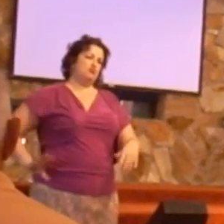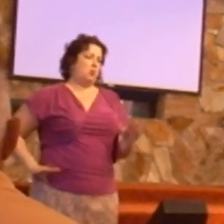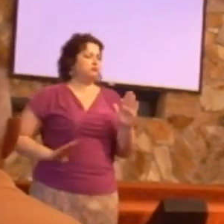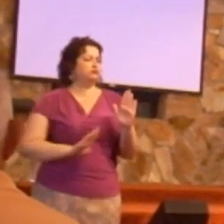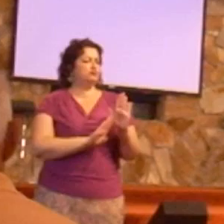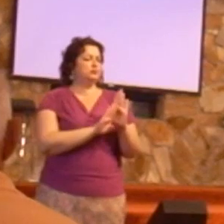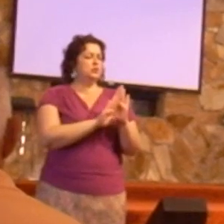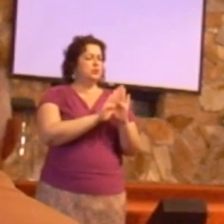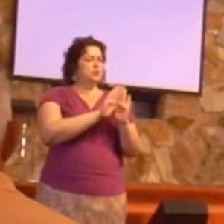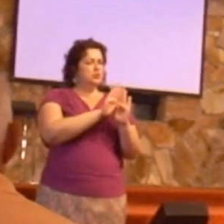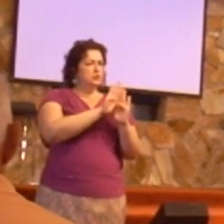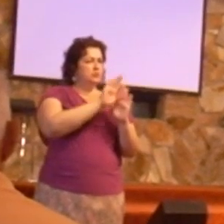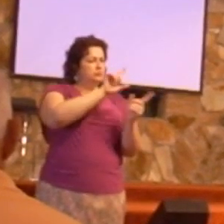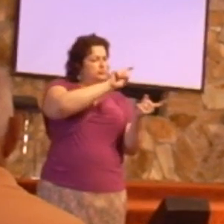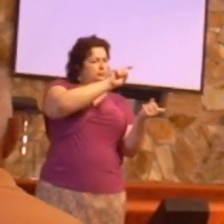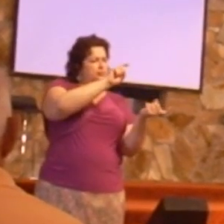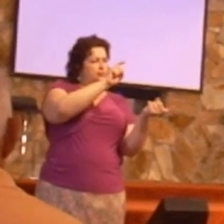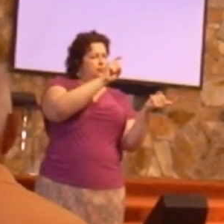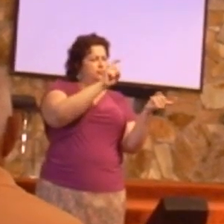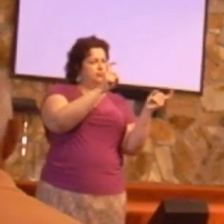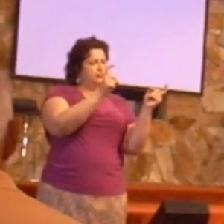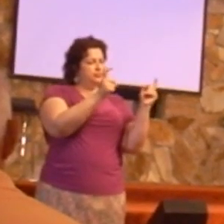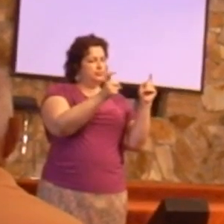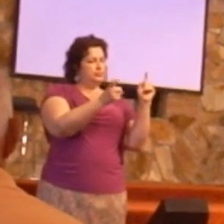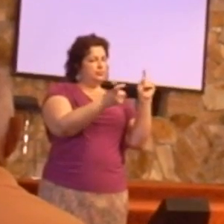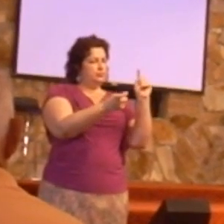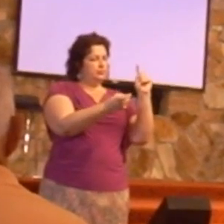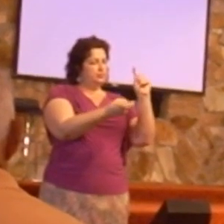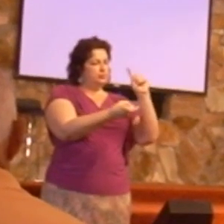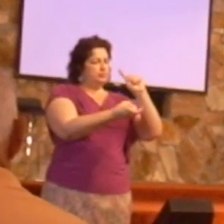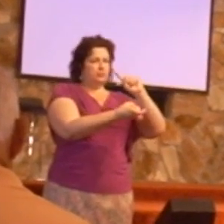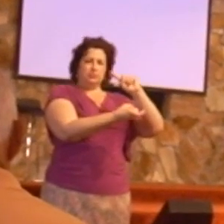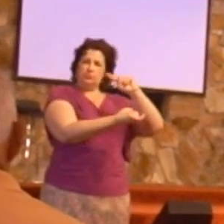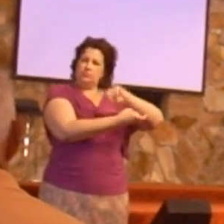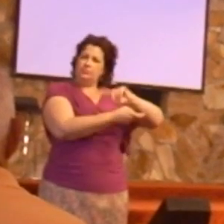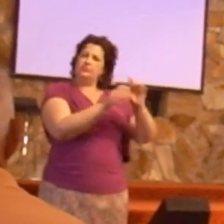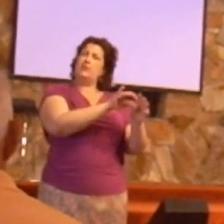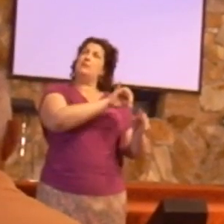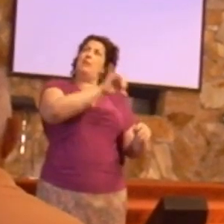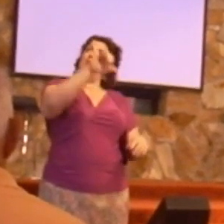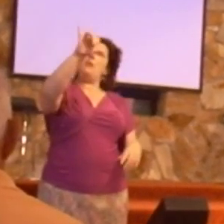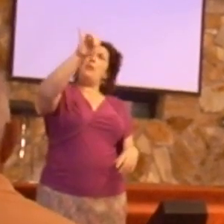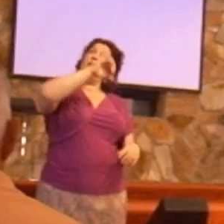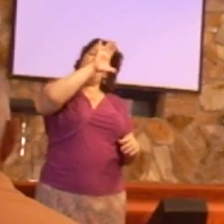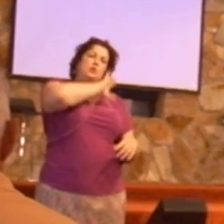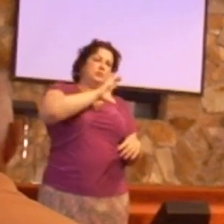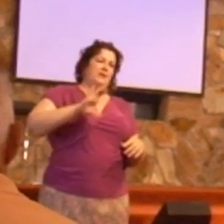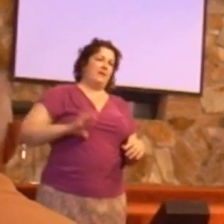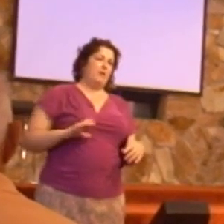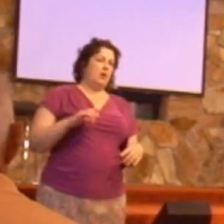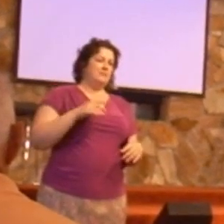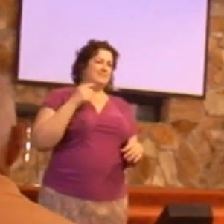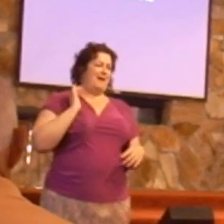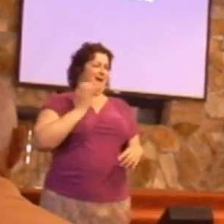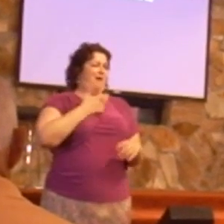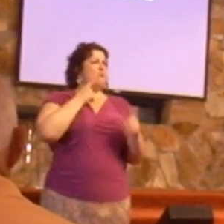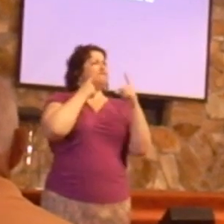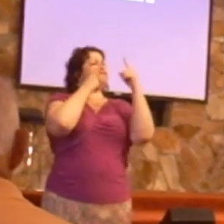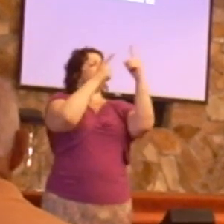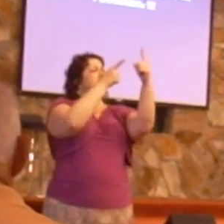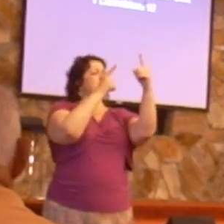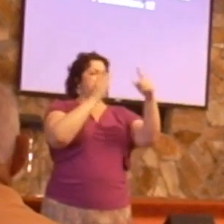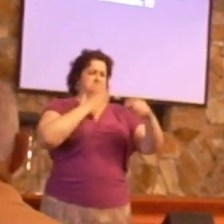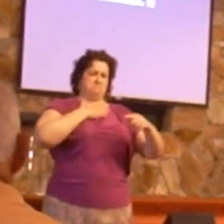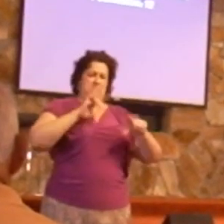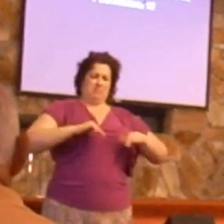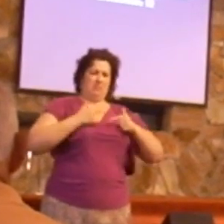conformed to the image of Christ. That is God's goal for your life and my life. And God uses